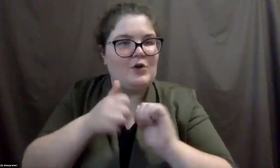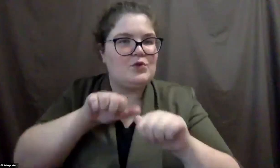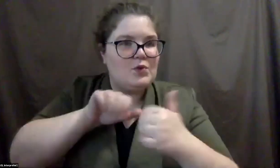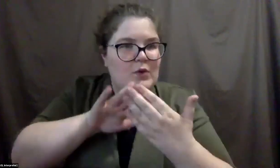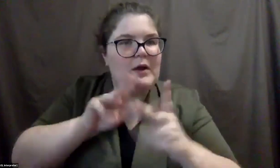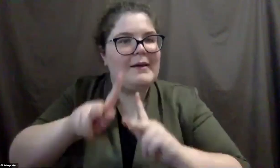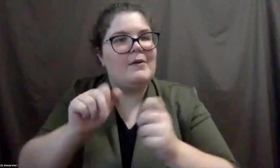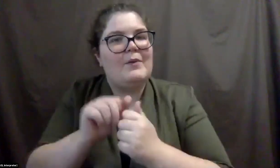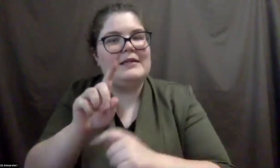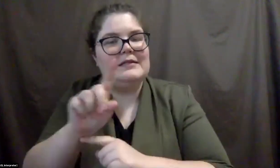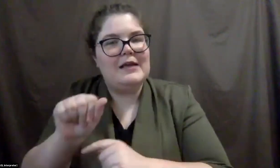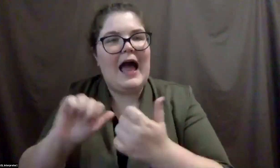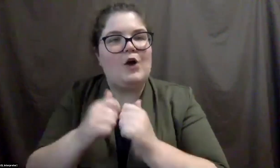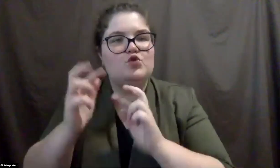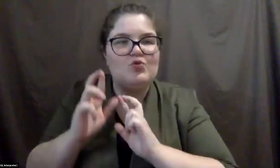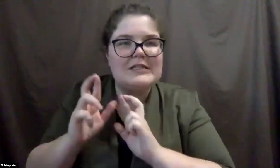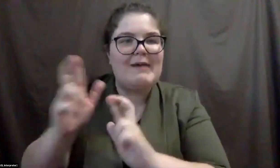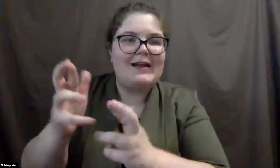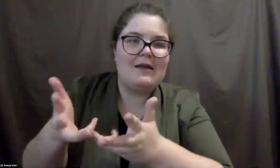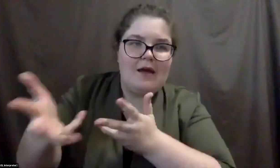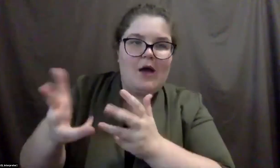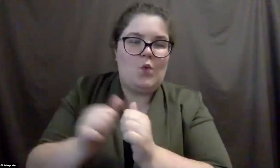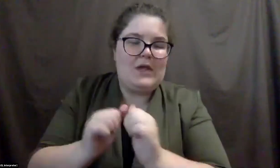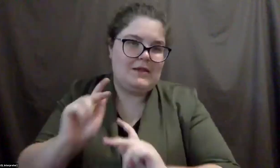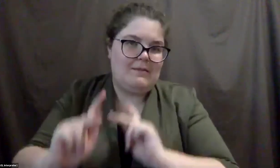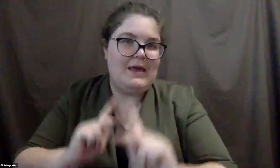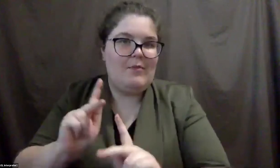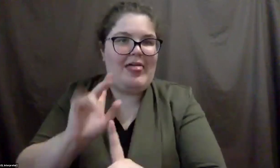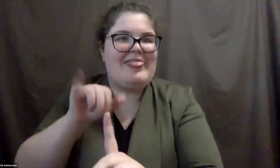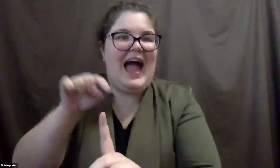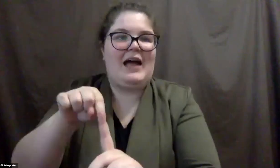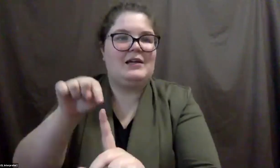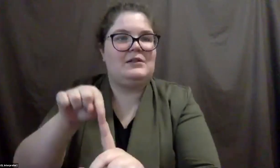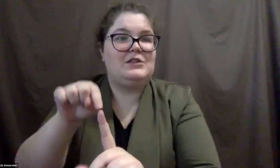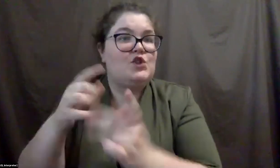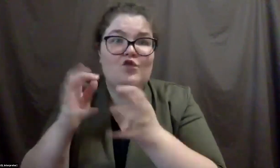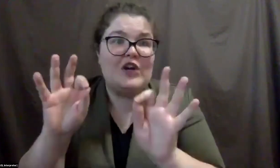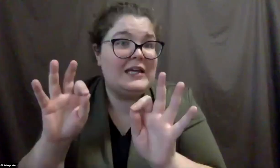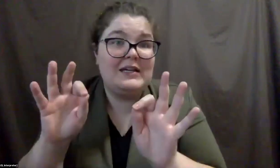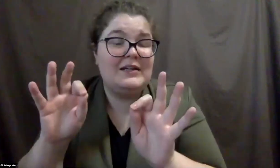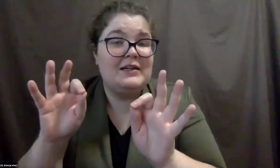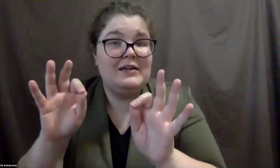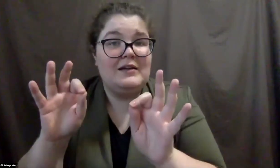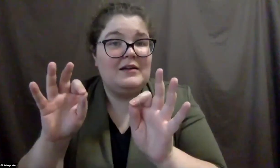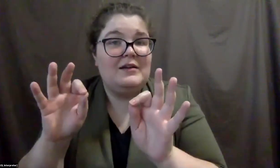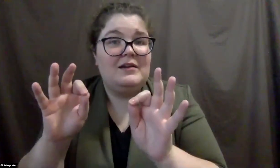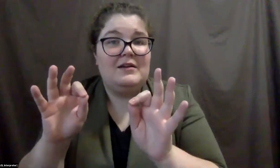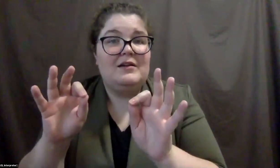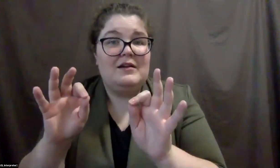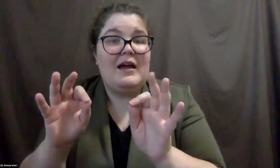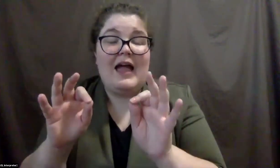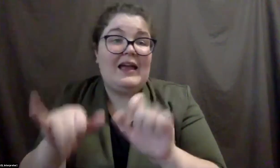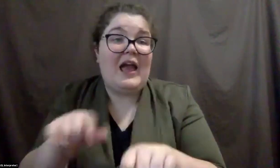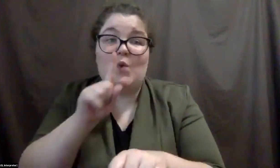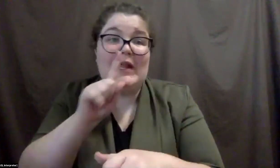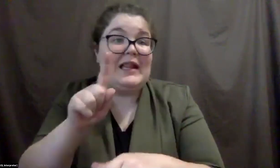how to respectfully interact with people with disabilities. So that is totally free and, um, can get you way ahead